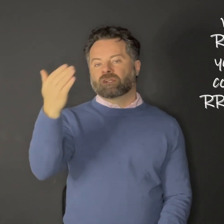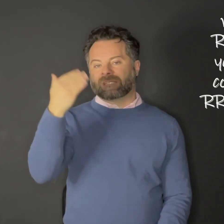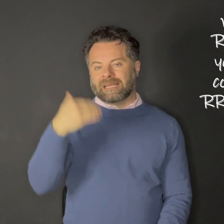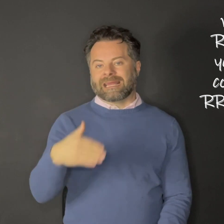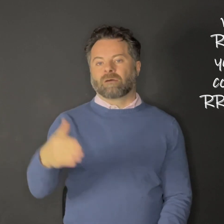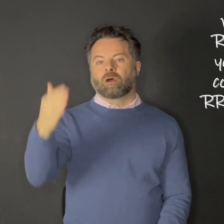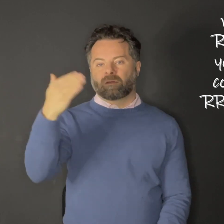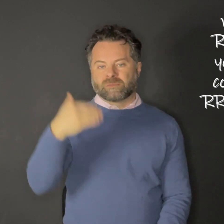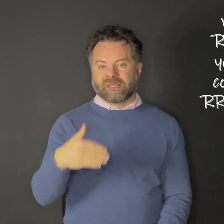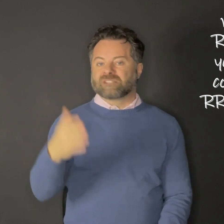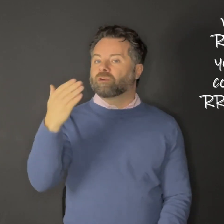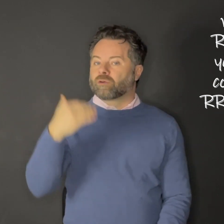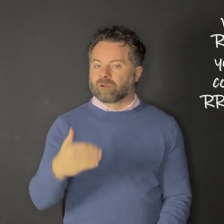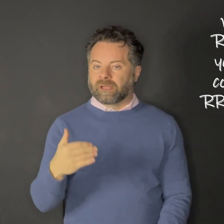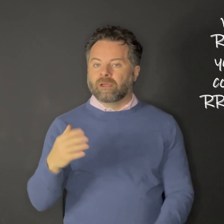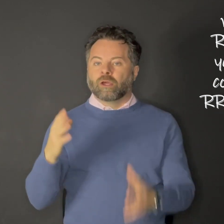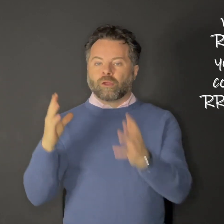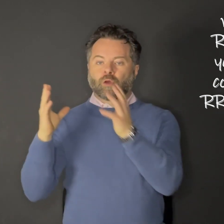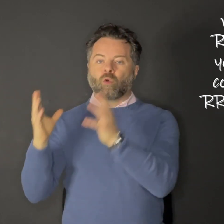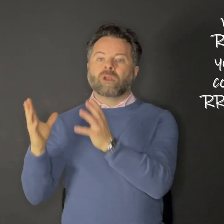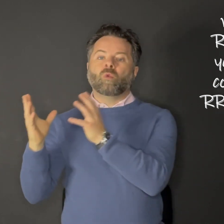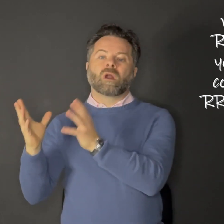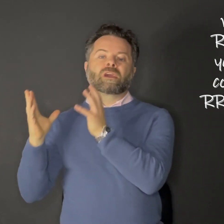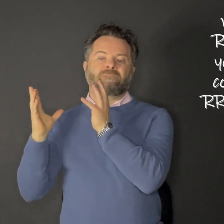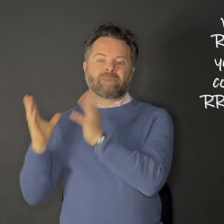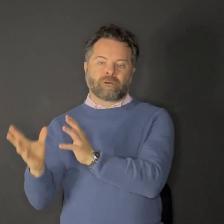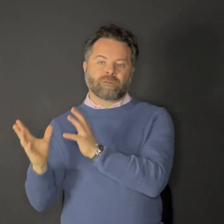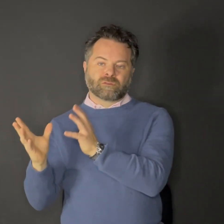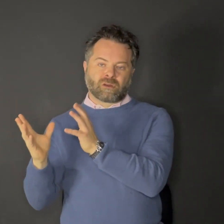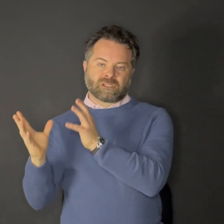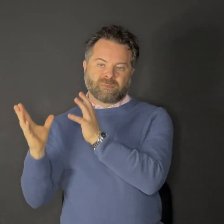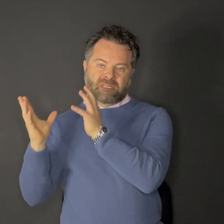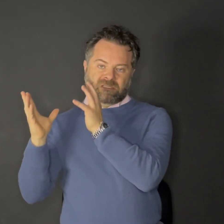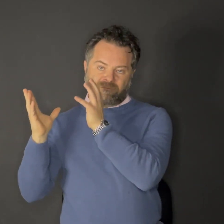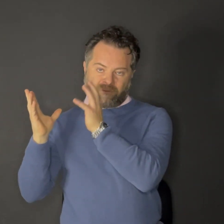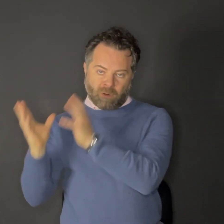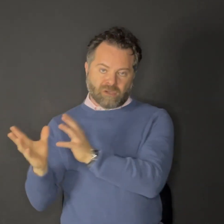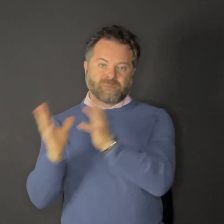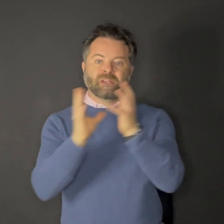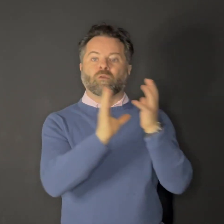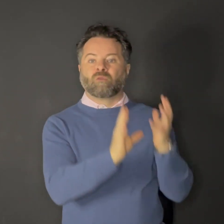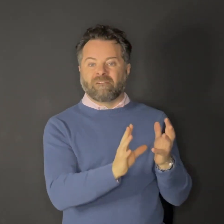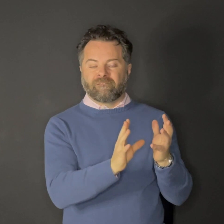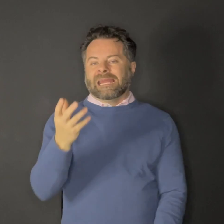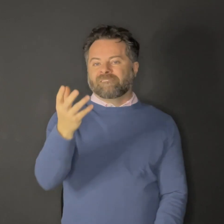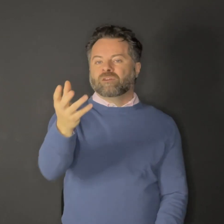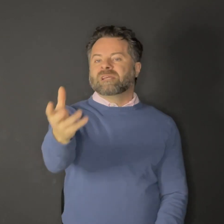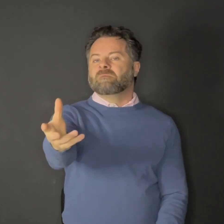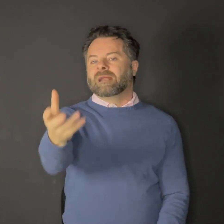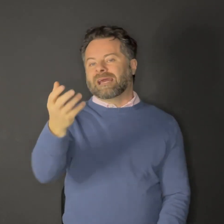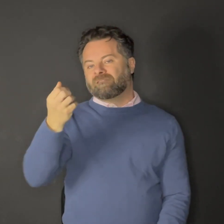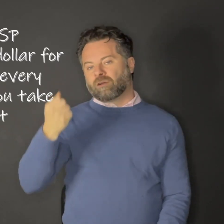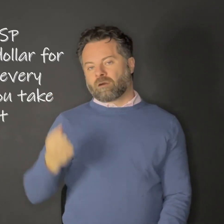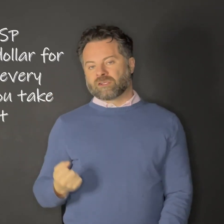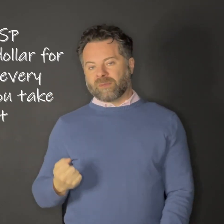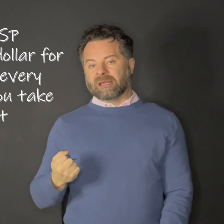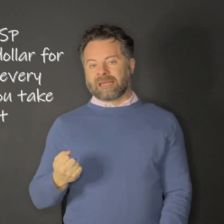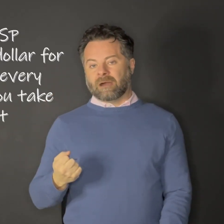taking out RSPs early, you're going to want to convert those RSPs from RSP to RIF. If you take money out of your RRSP account,